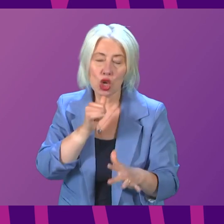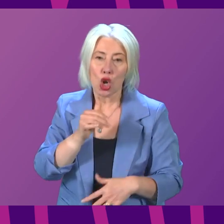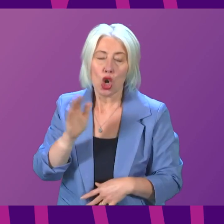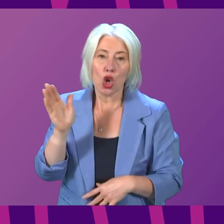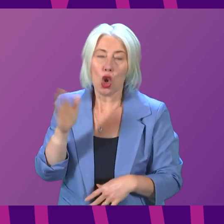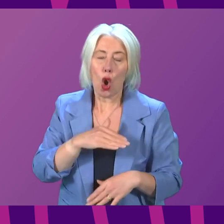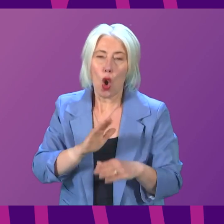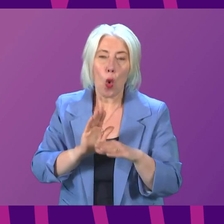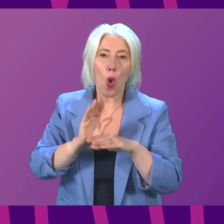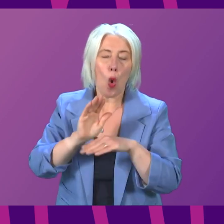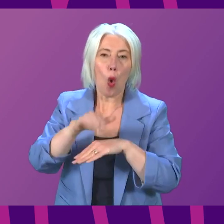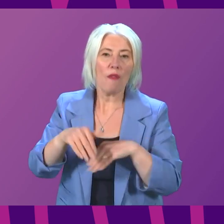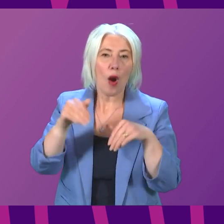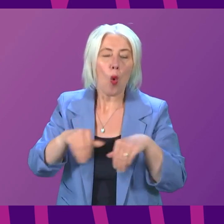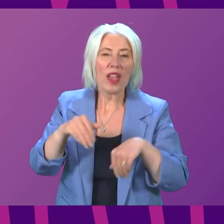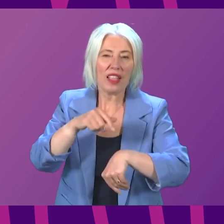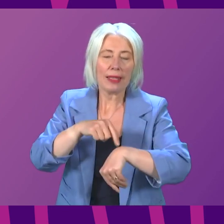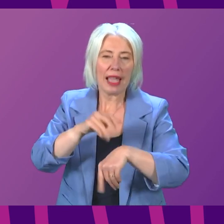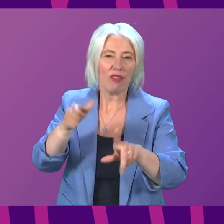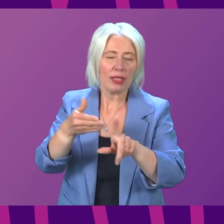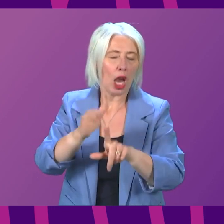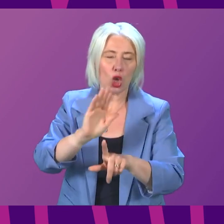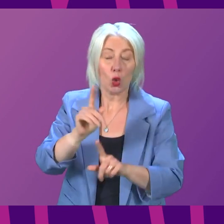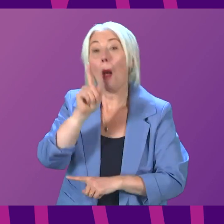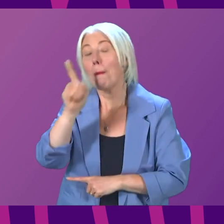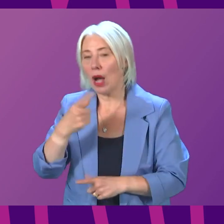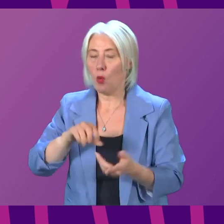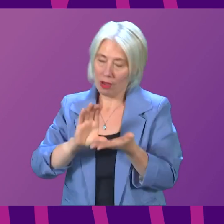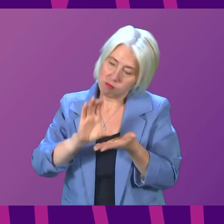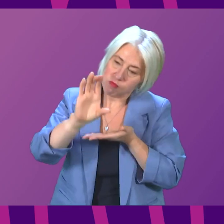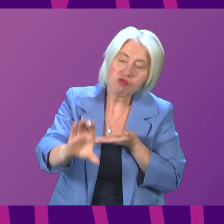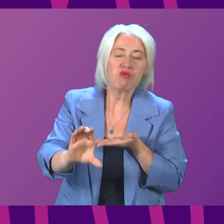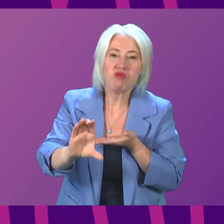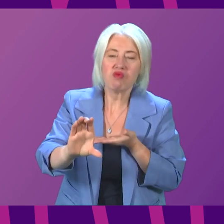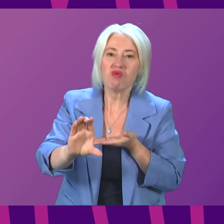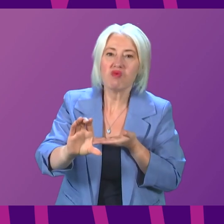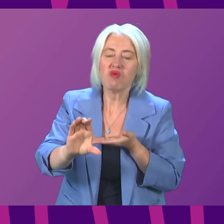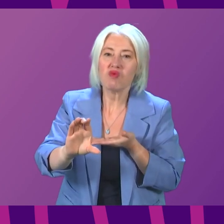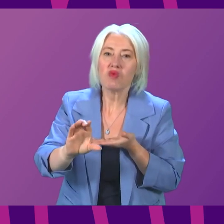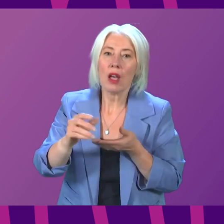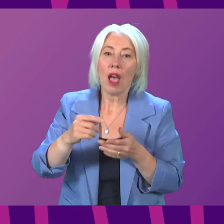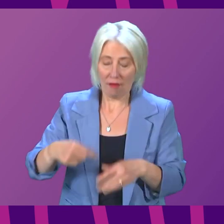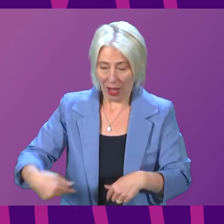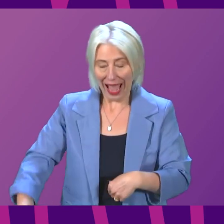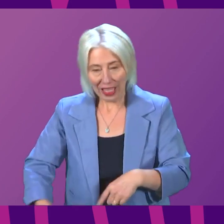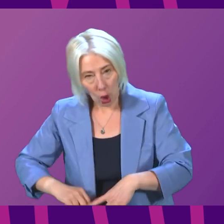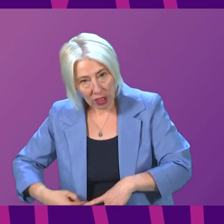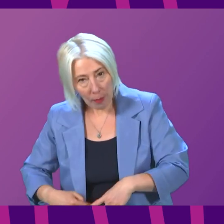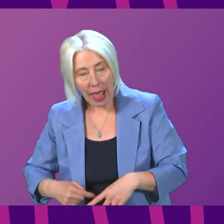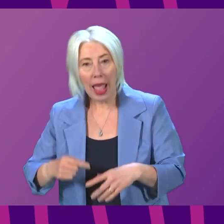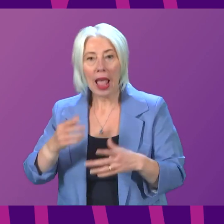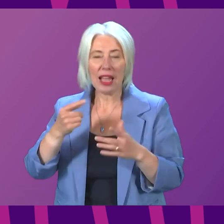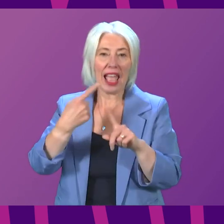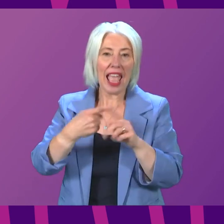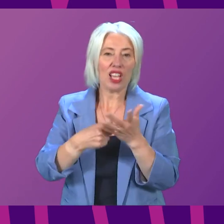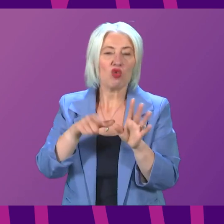waiting over the target time. But we are investing significantly in endoscopy radiology services to